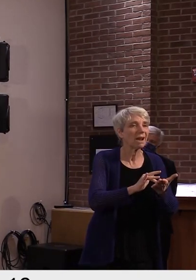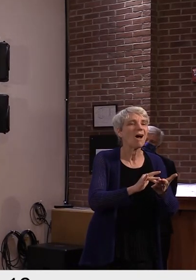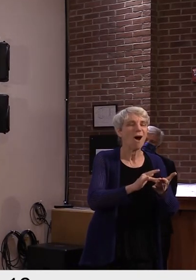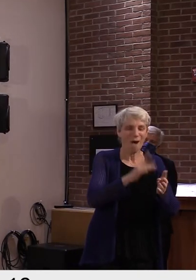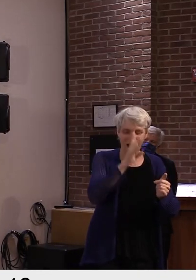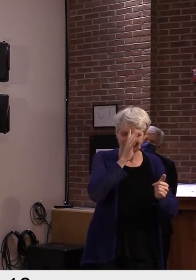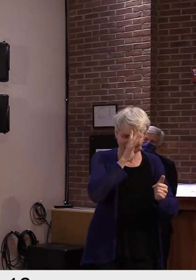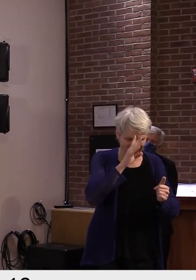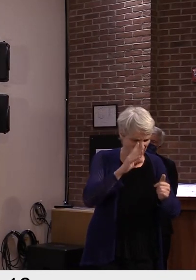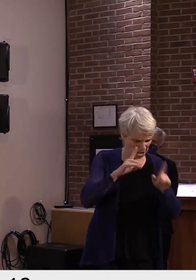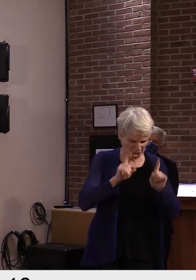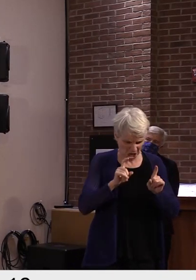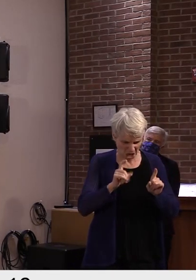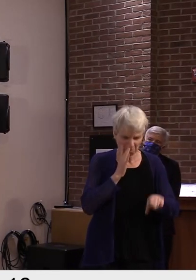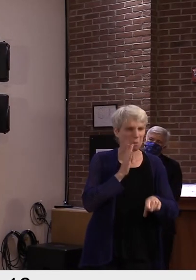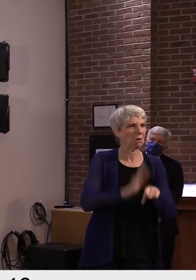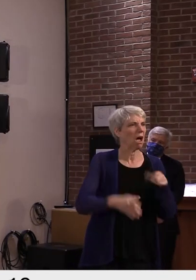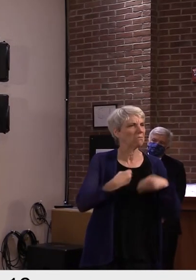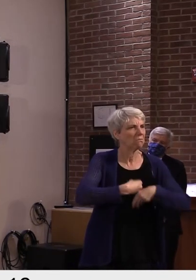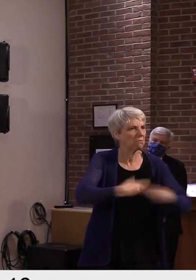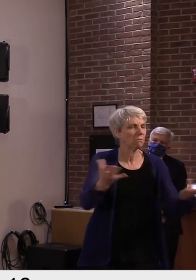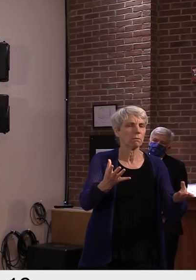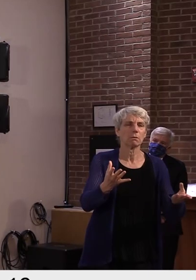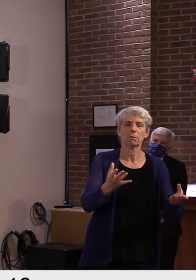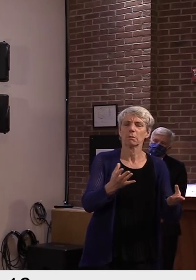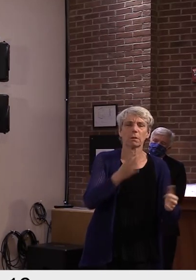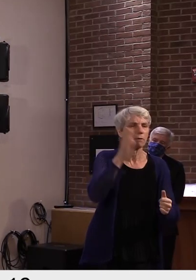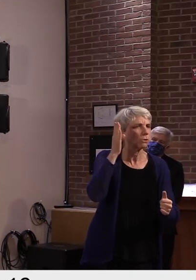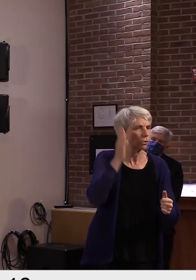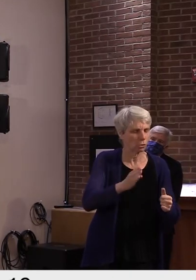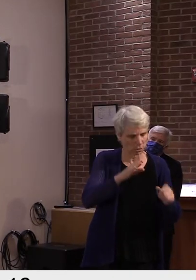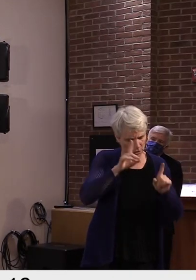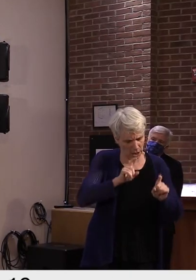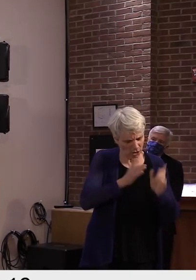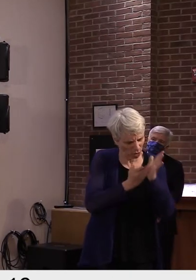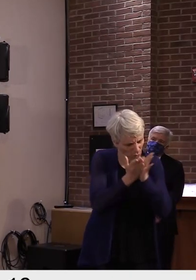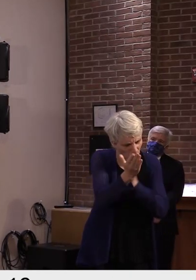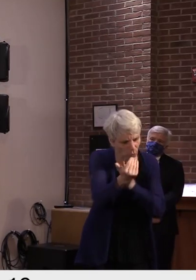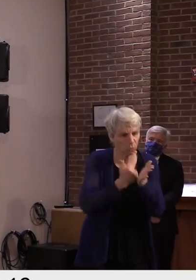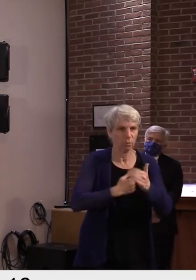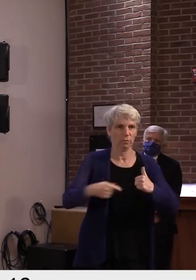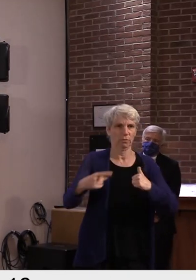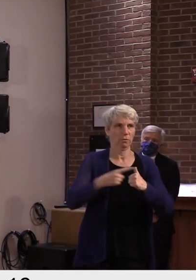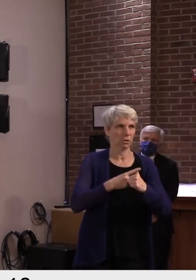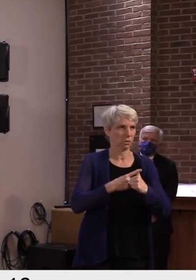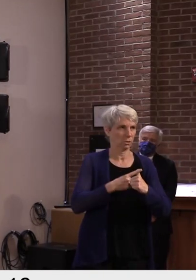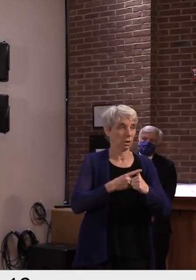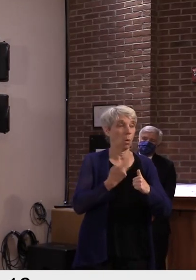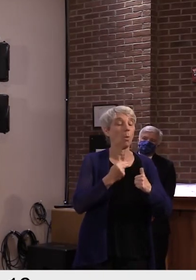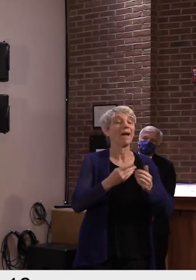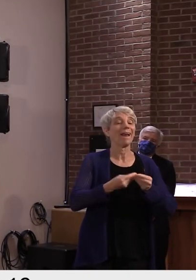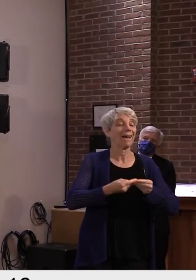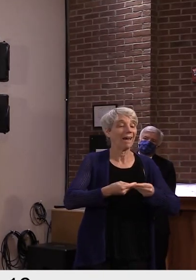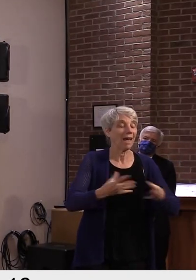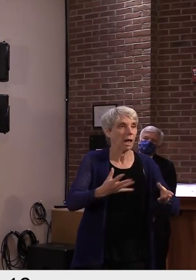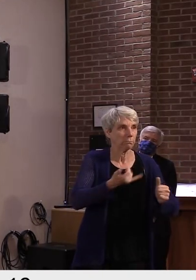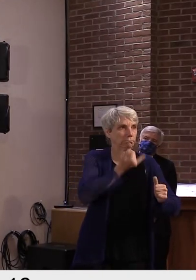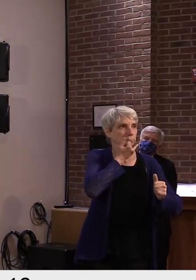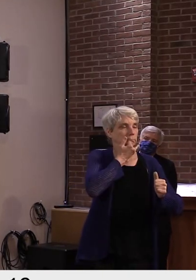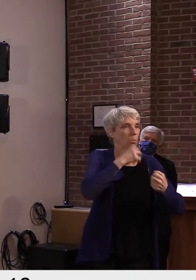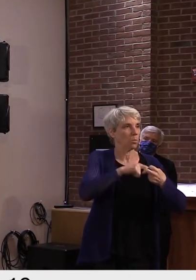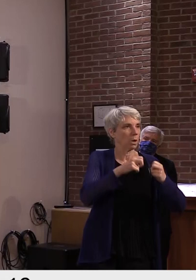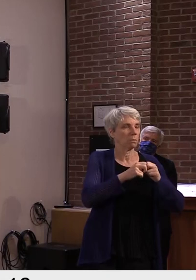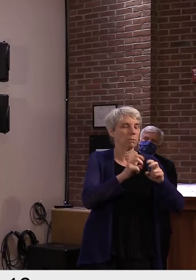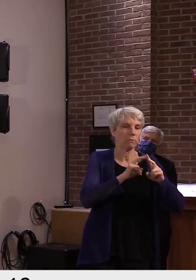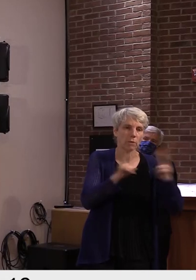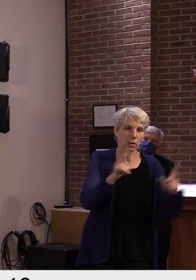for several months. But those are so rare that clearly the majority of the population would benefit by having